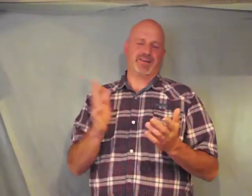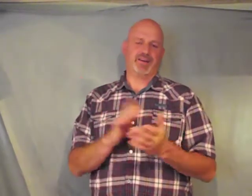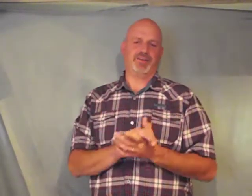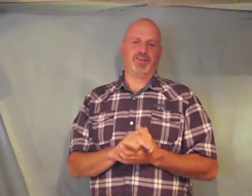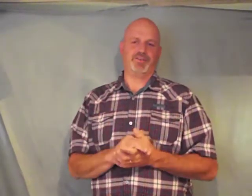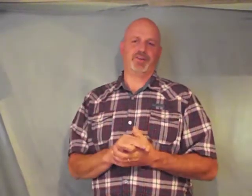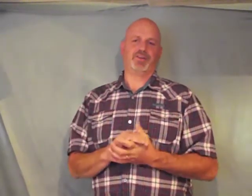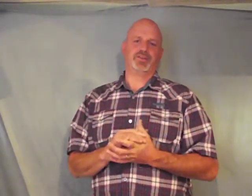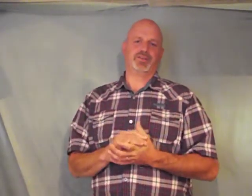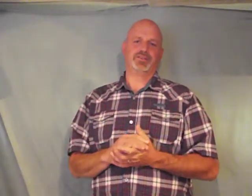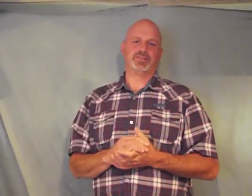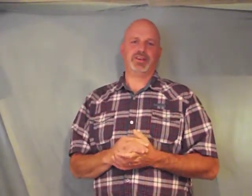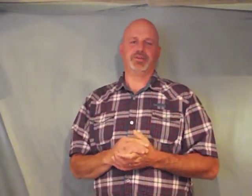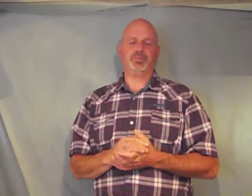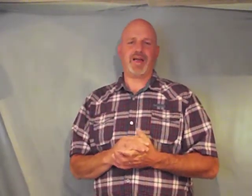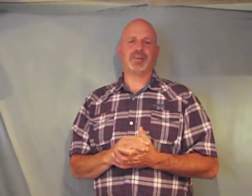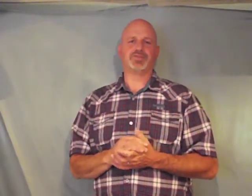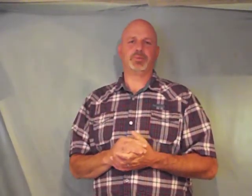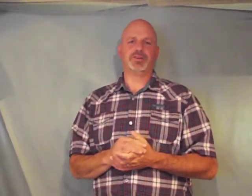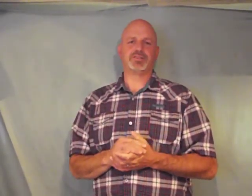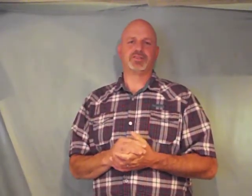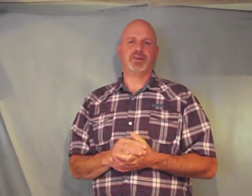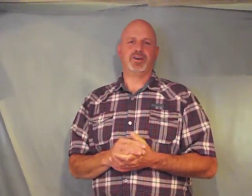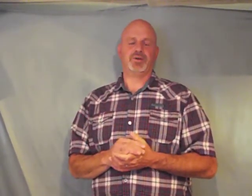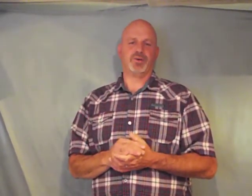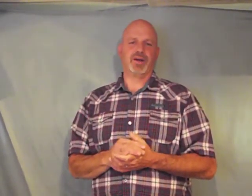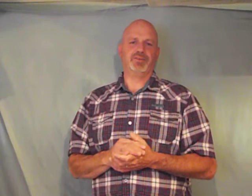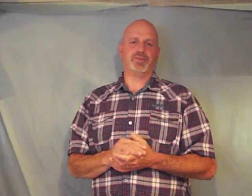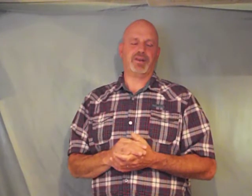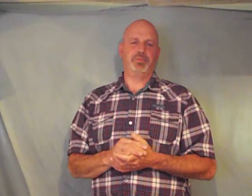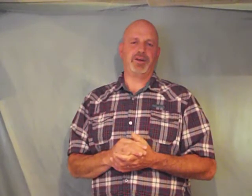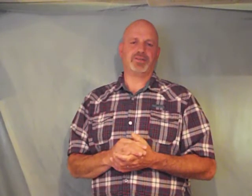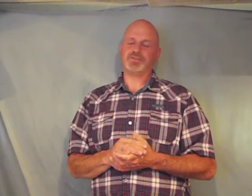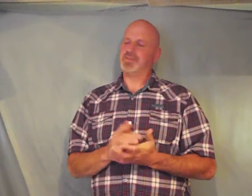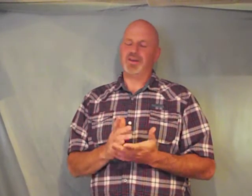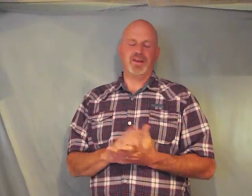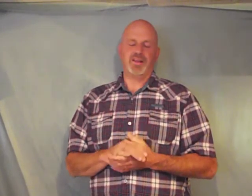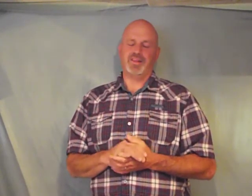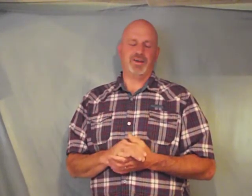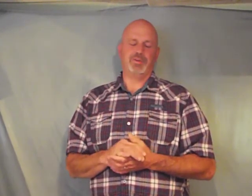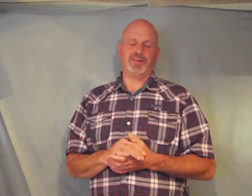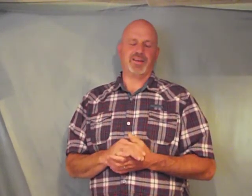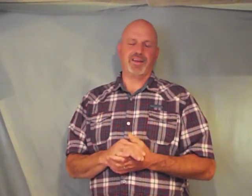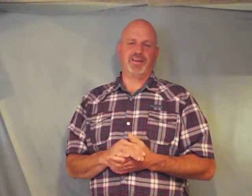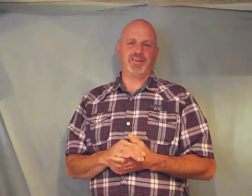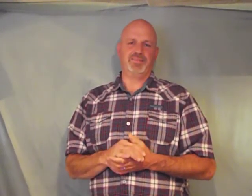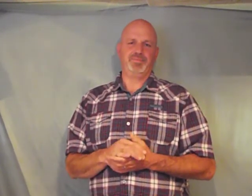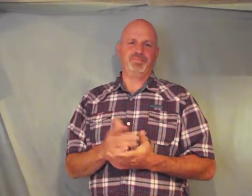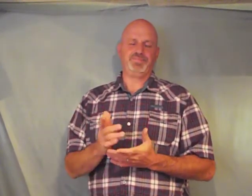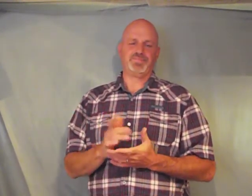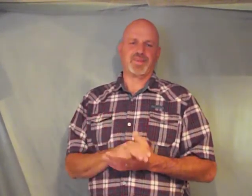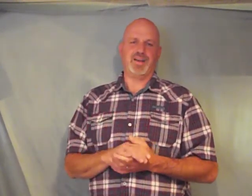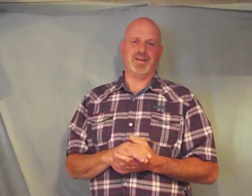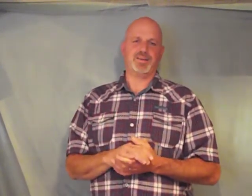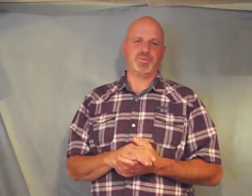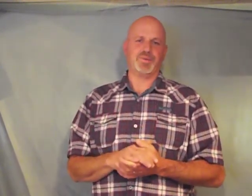tell you if you're sending blasphemous or hateful emails they'll be deleted without